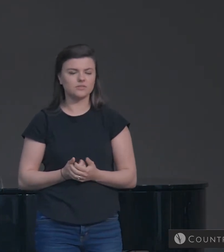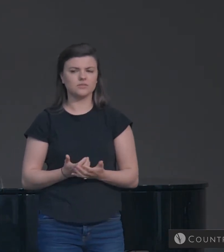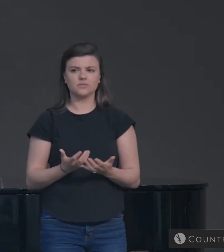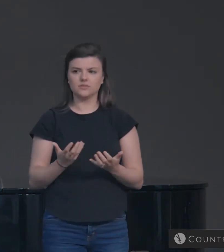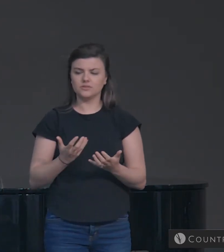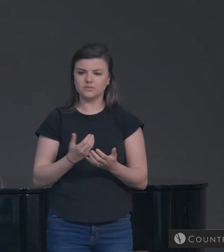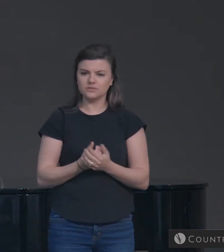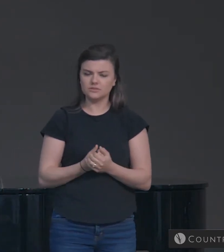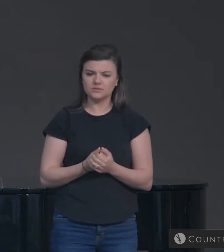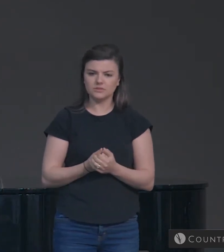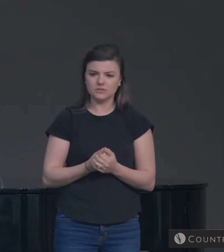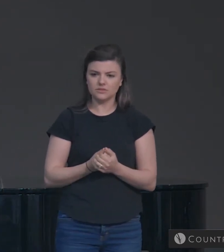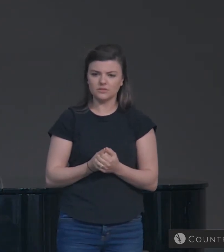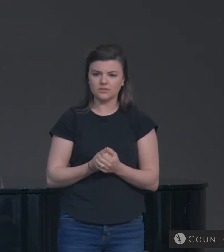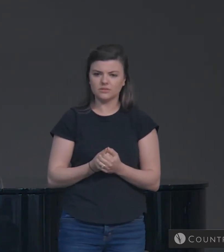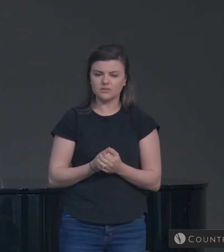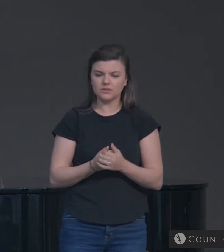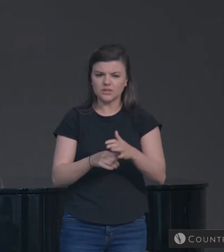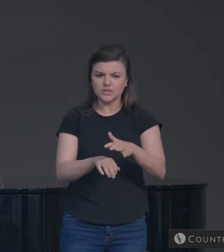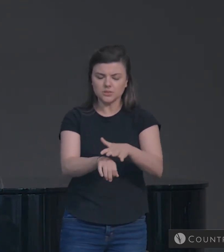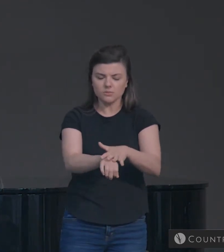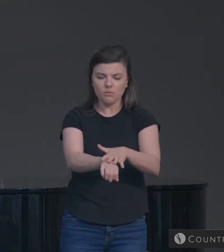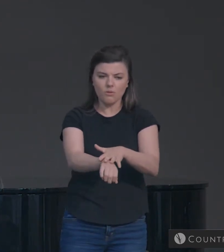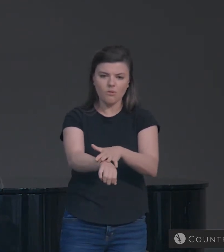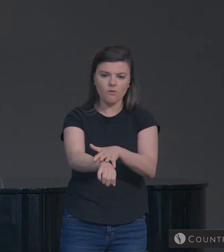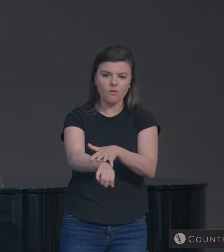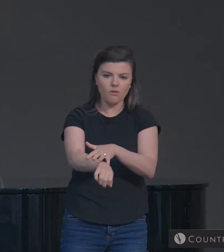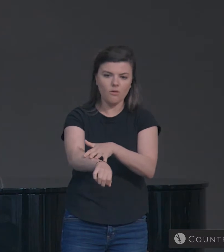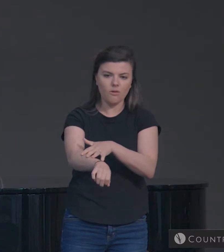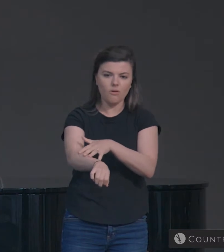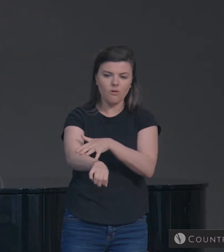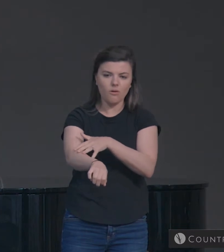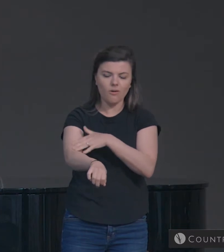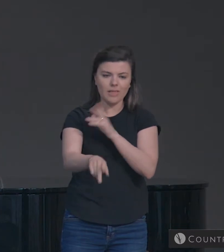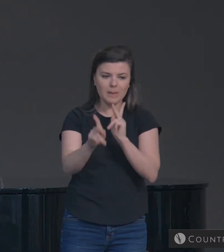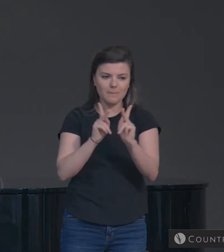It's slowly been forgotten.